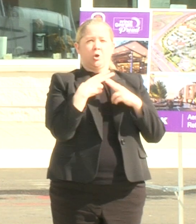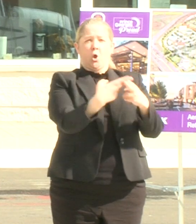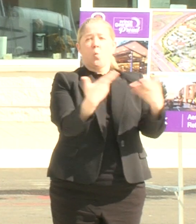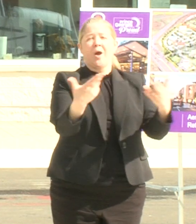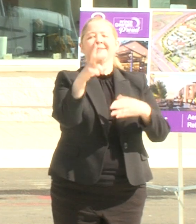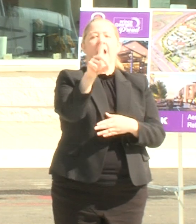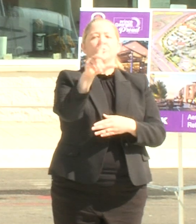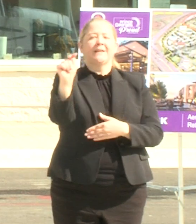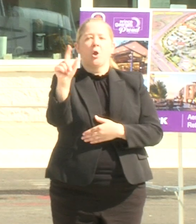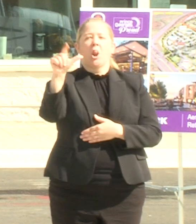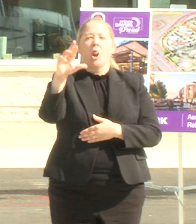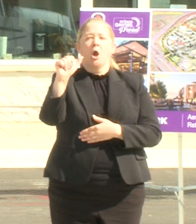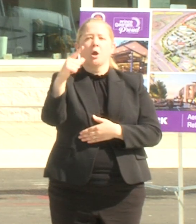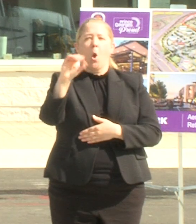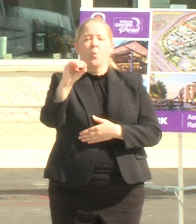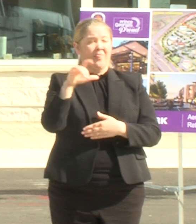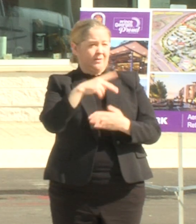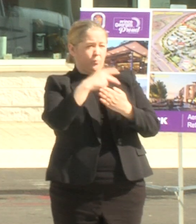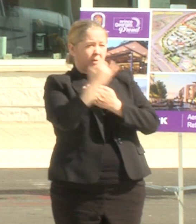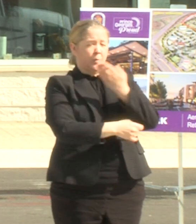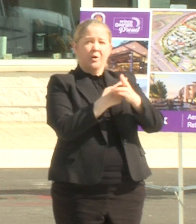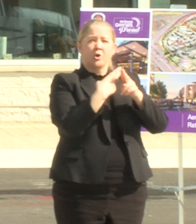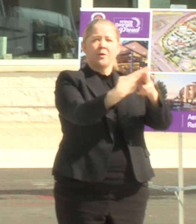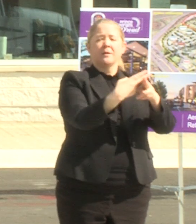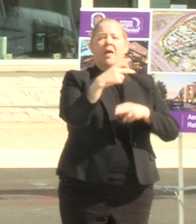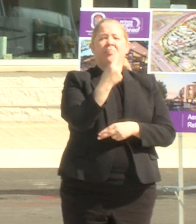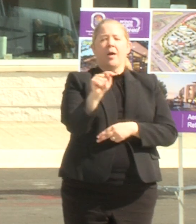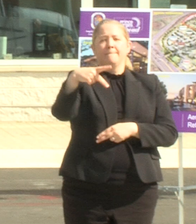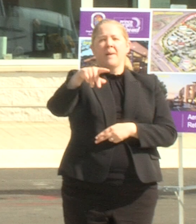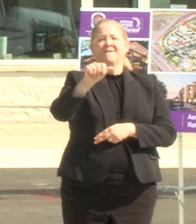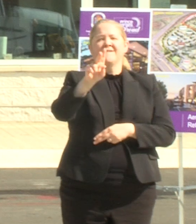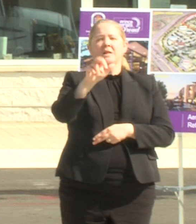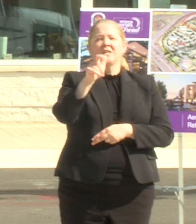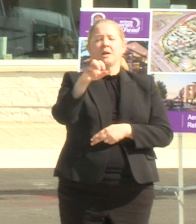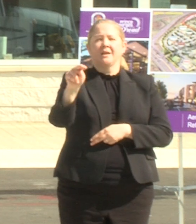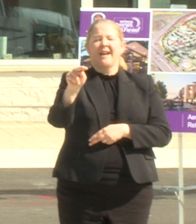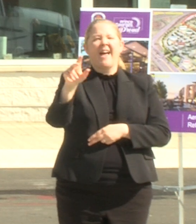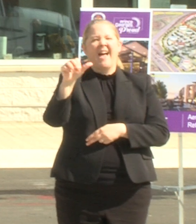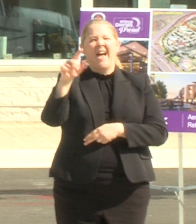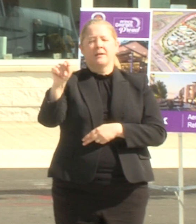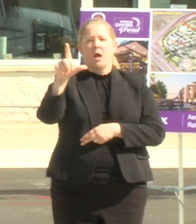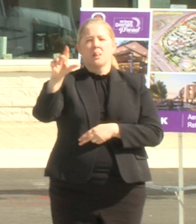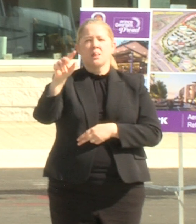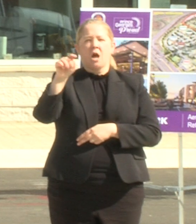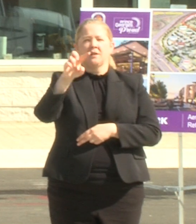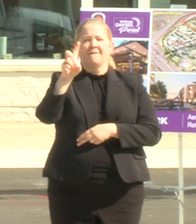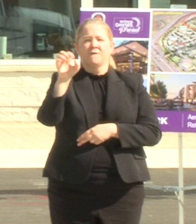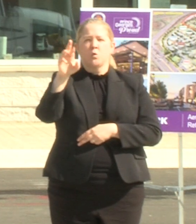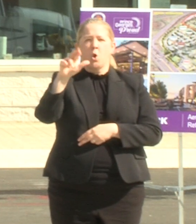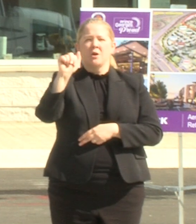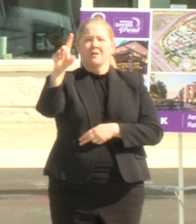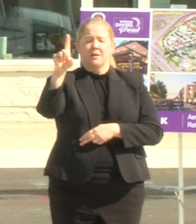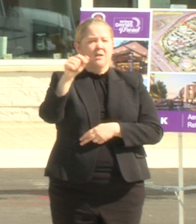this project which we are calling the pavilion at lotsford is located on one of the largest undeveloped parcels